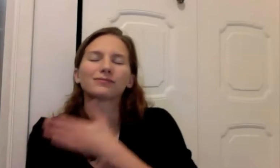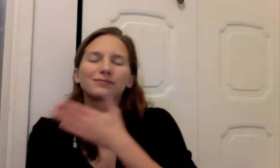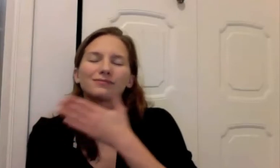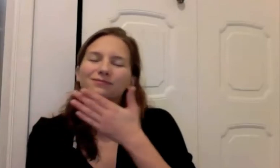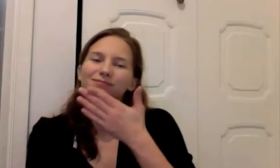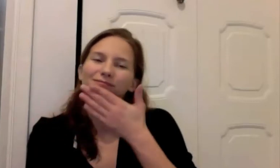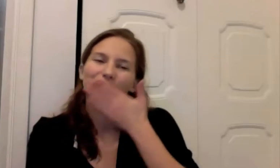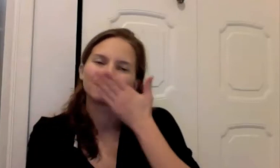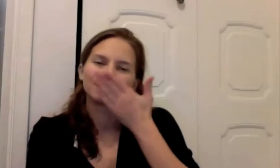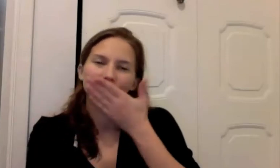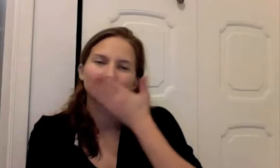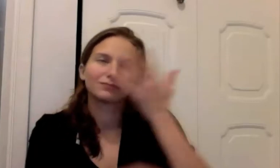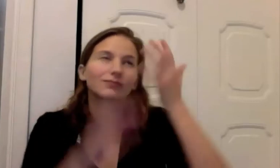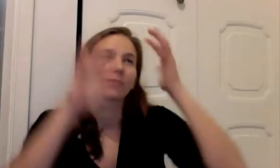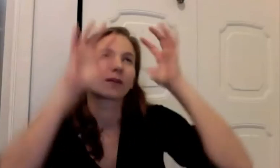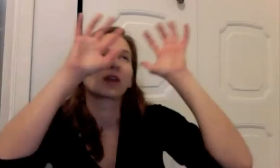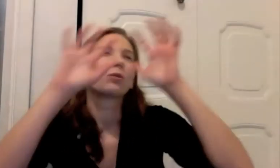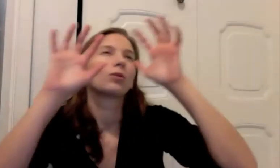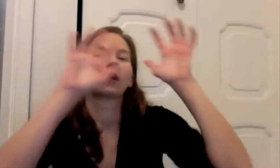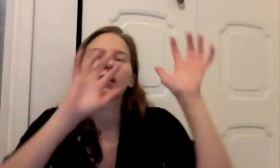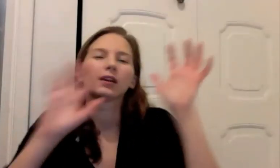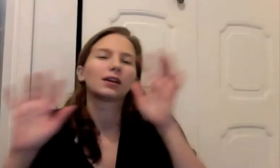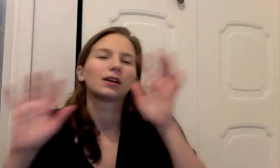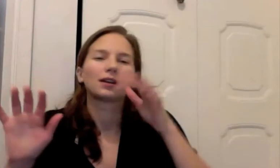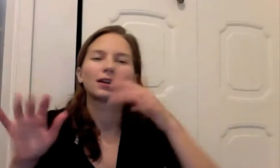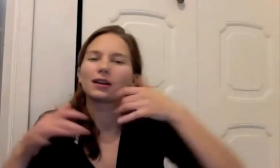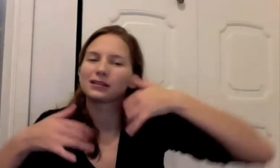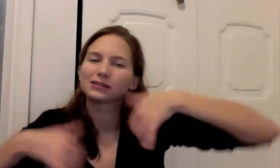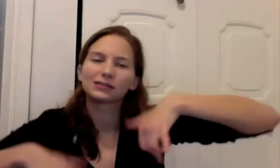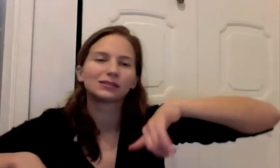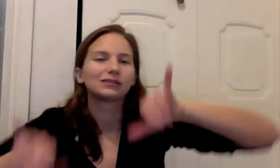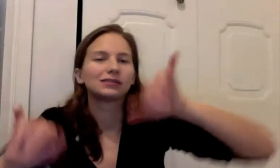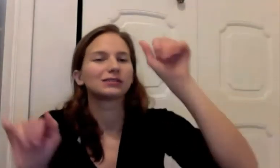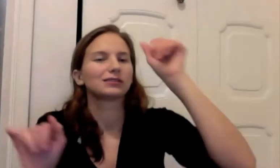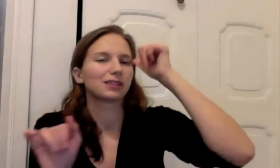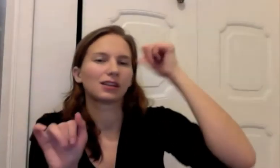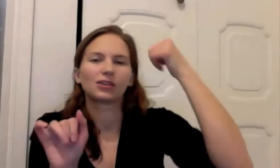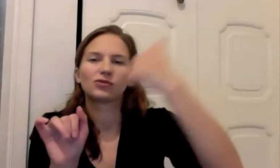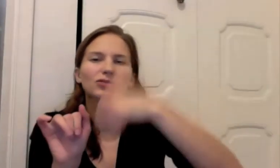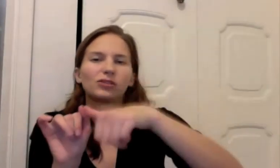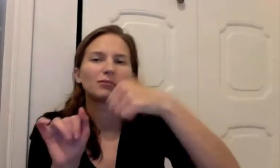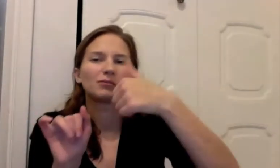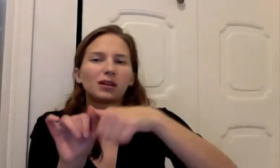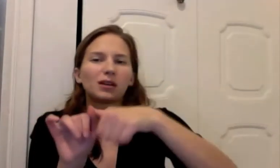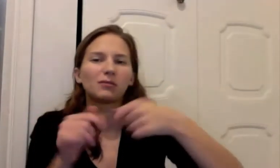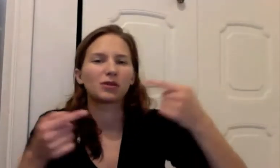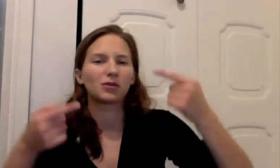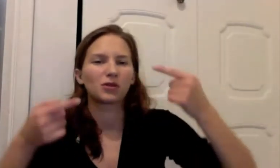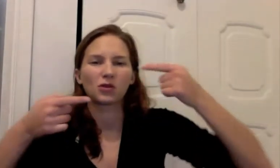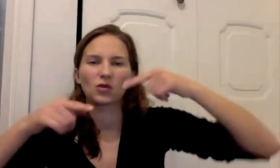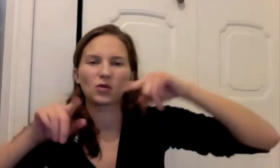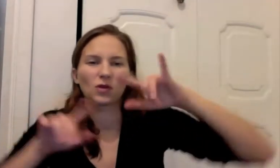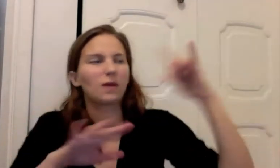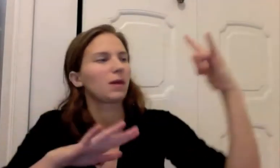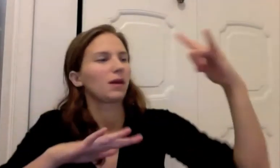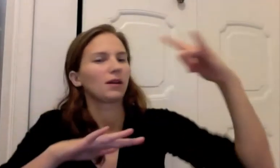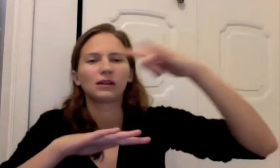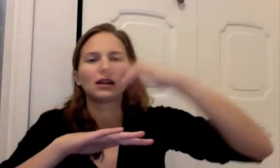I do recall now The smell of the rain Fresh on the pavement I